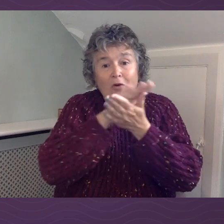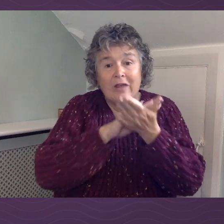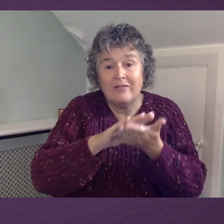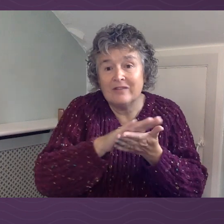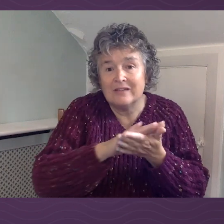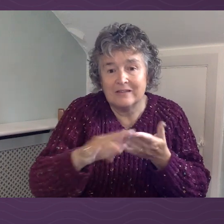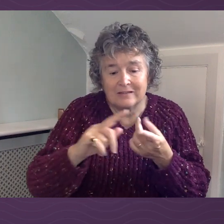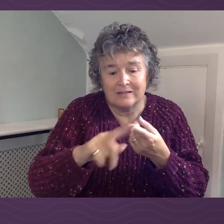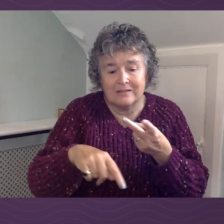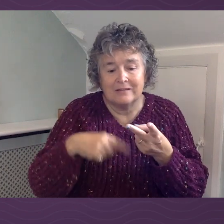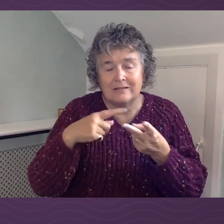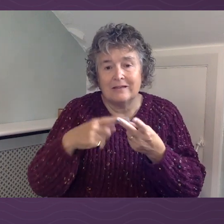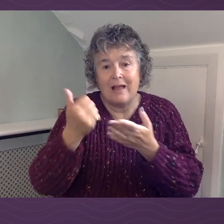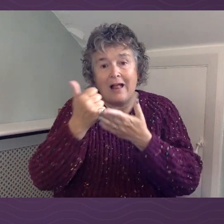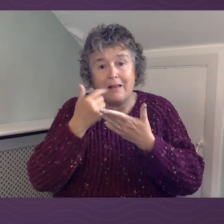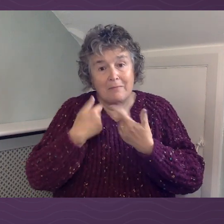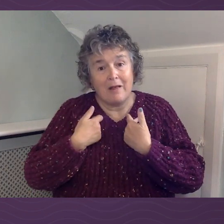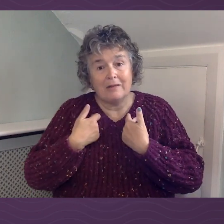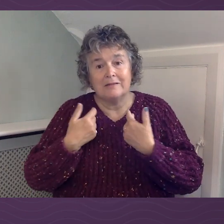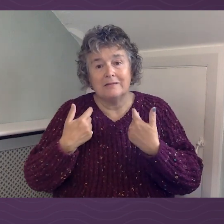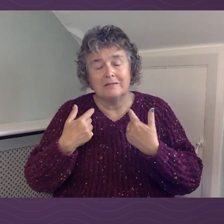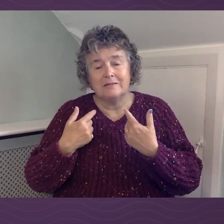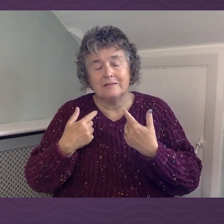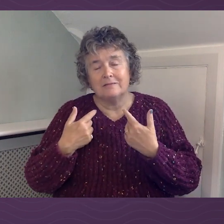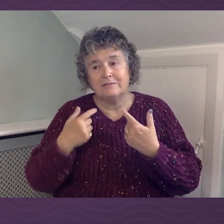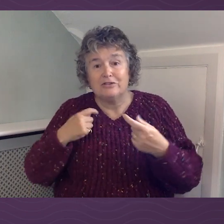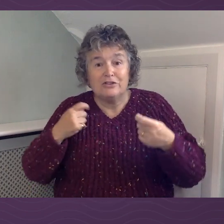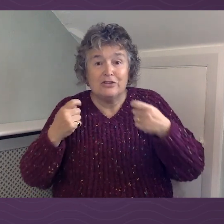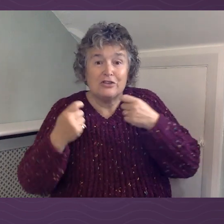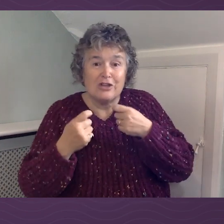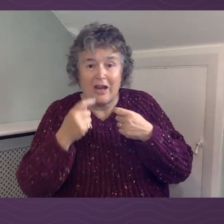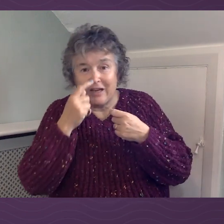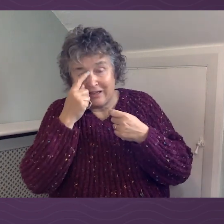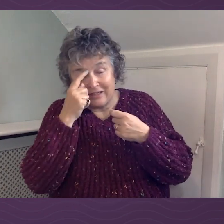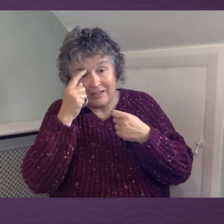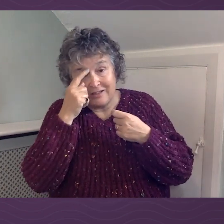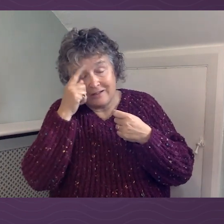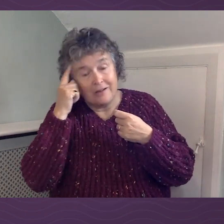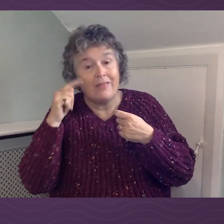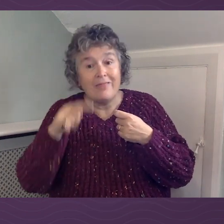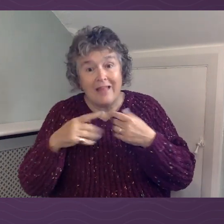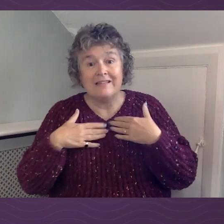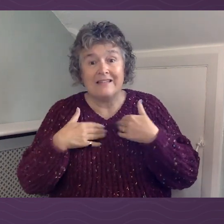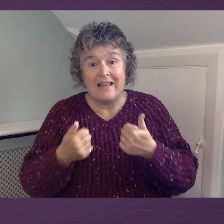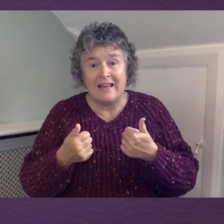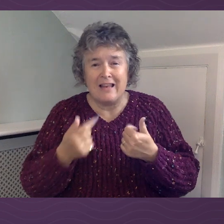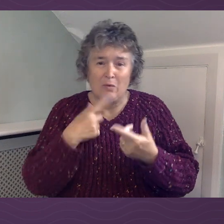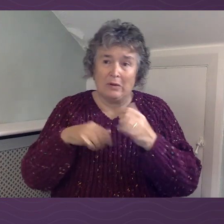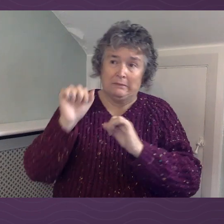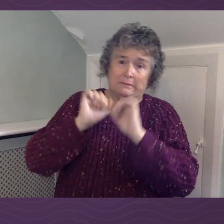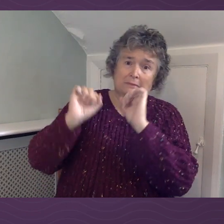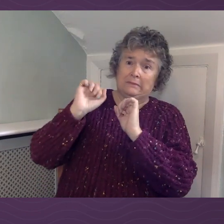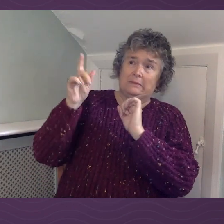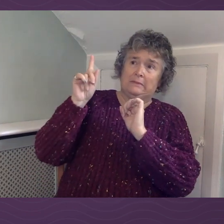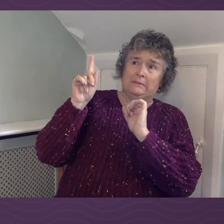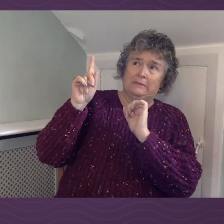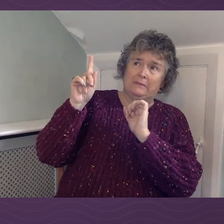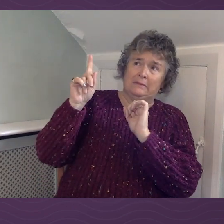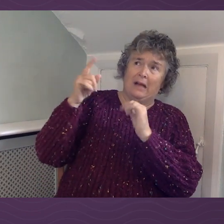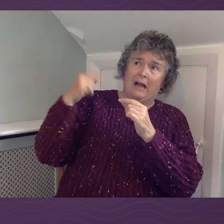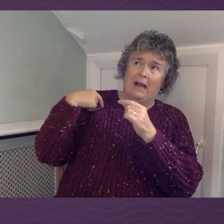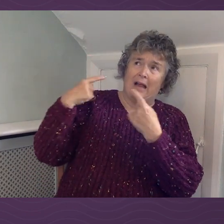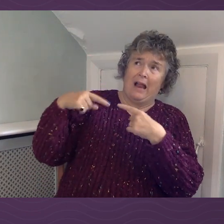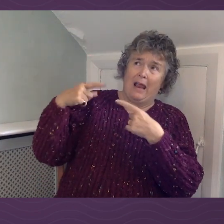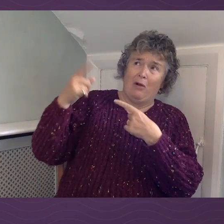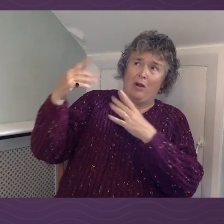And all too often we resist God because we're afraid. Because we think, well, if I let God